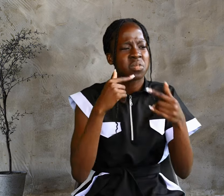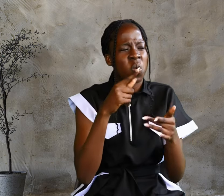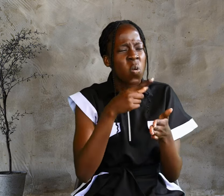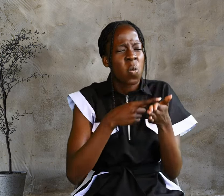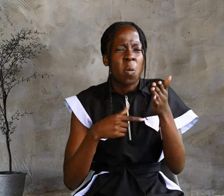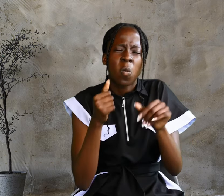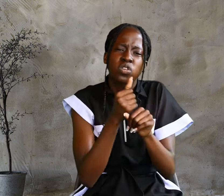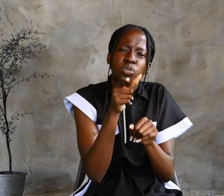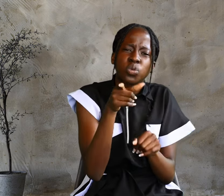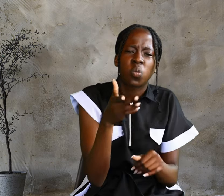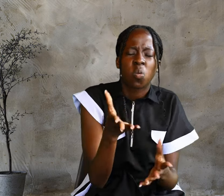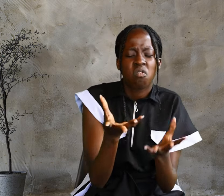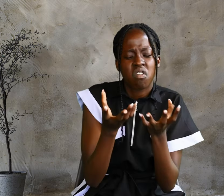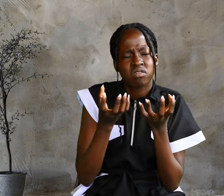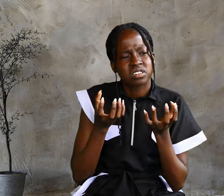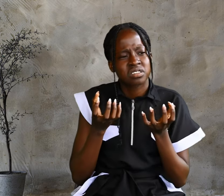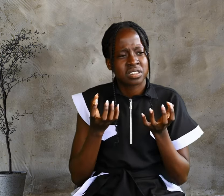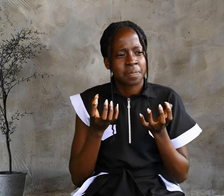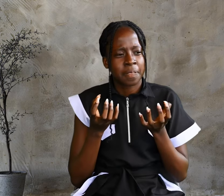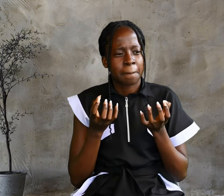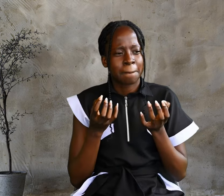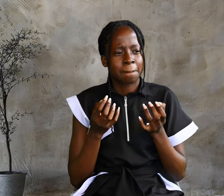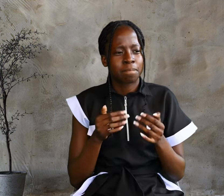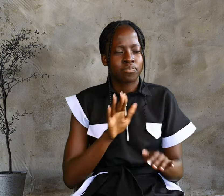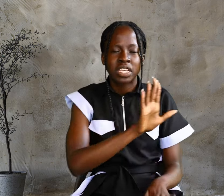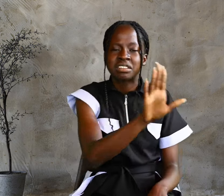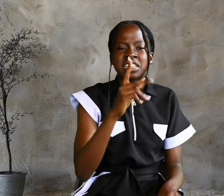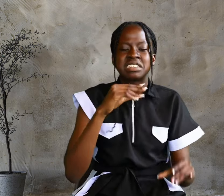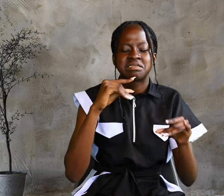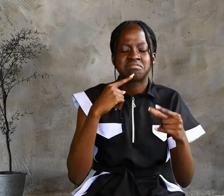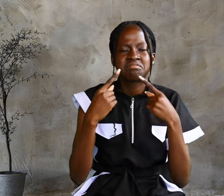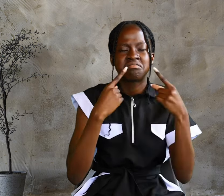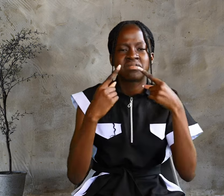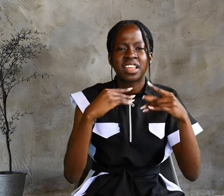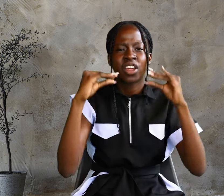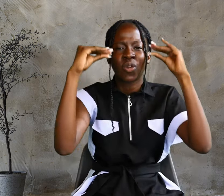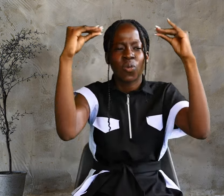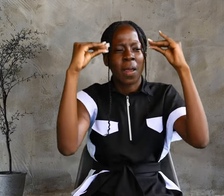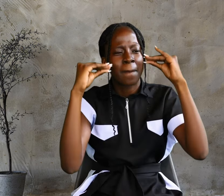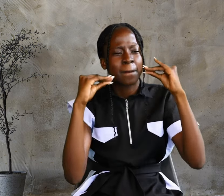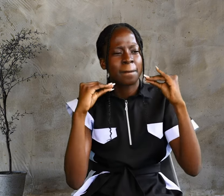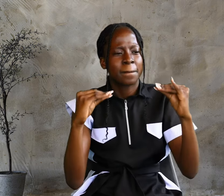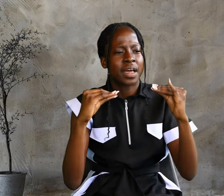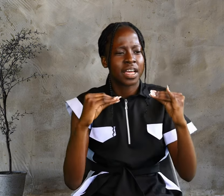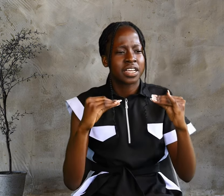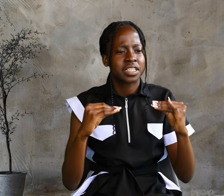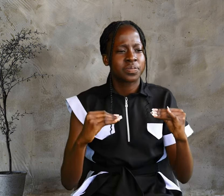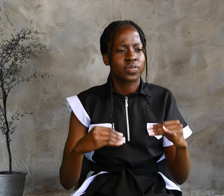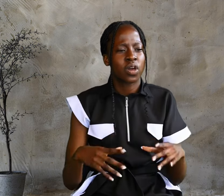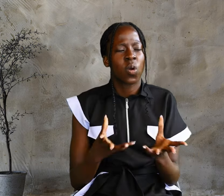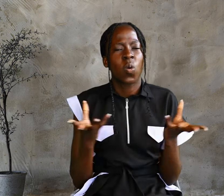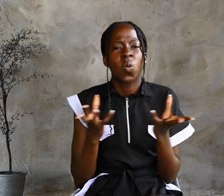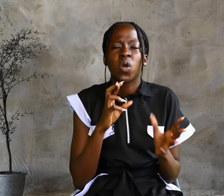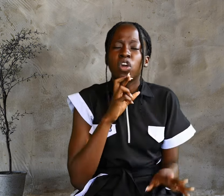What do you want? They said, Rabbi, where are you staying?